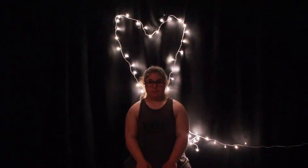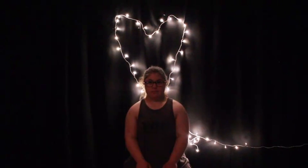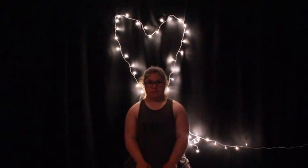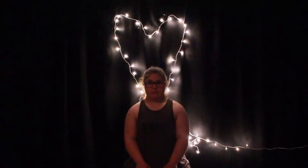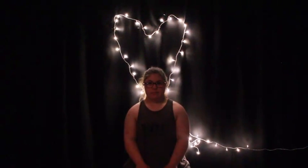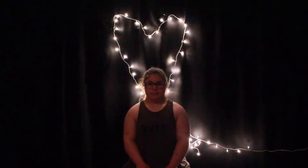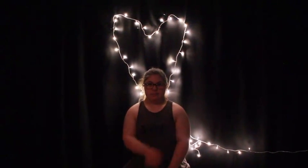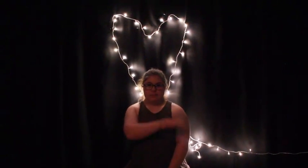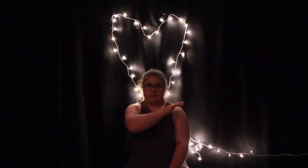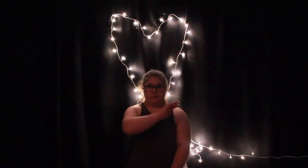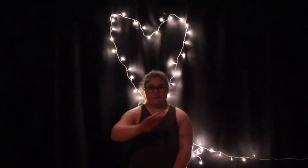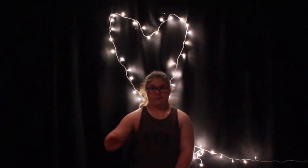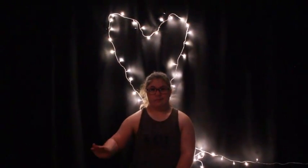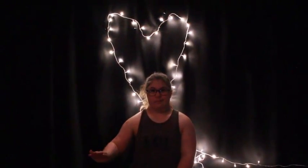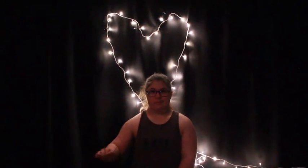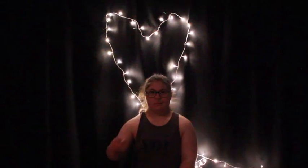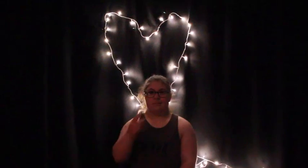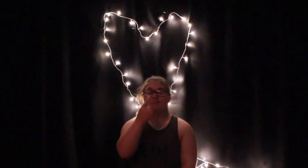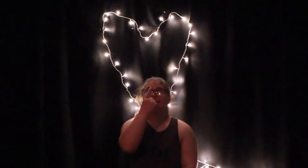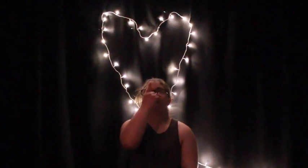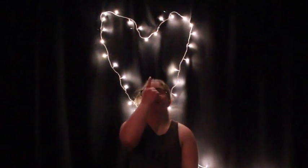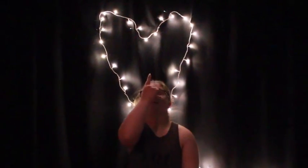And no religion too